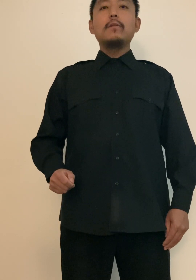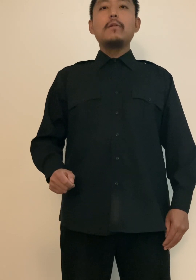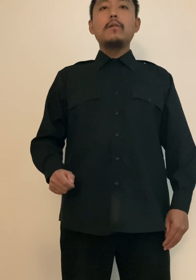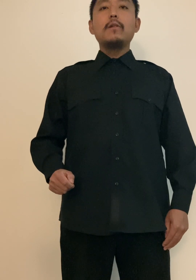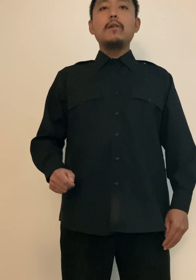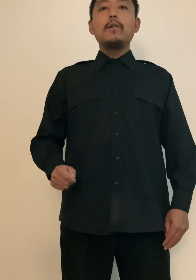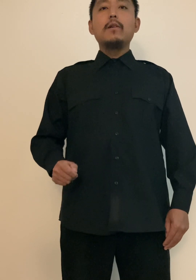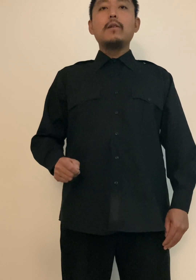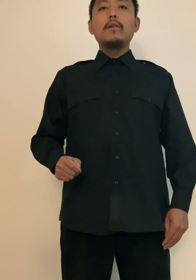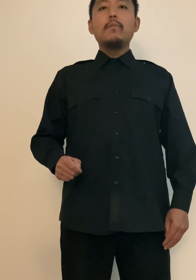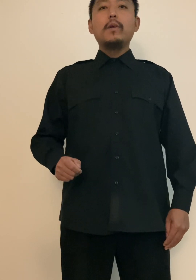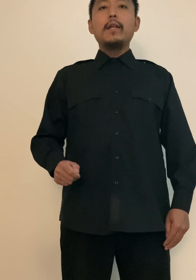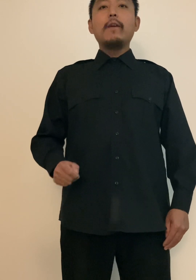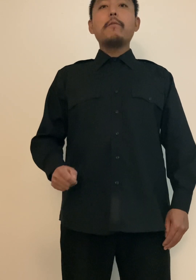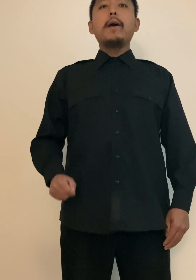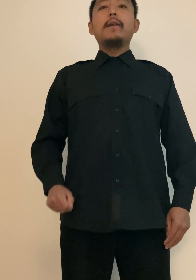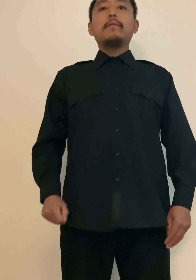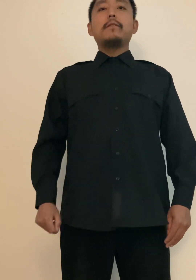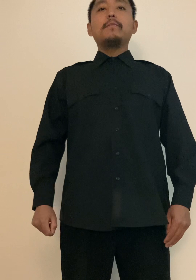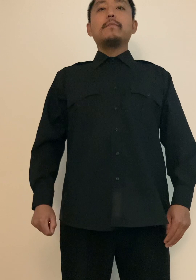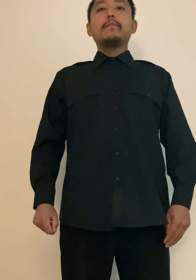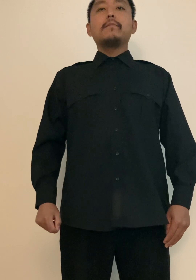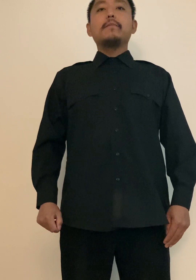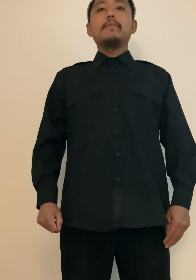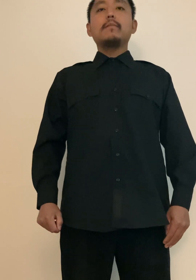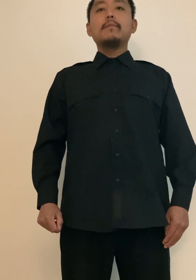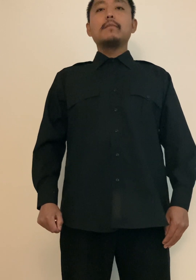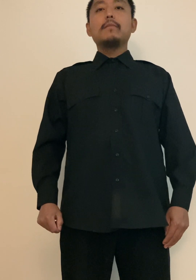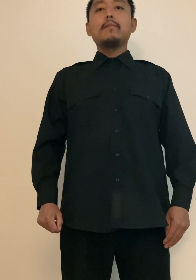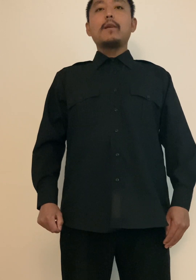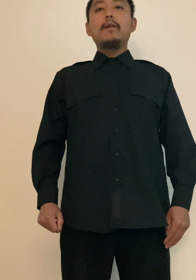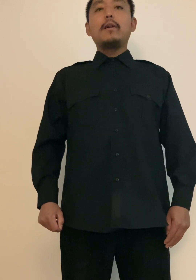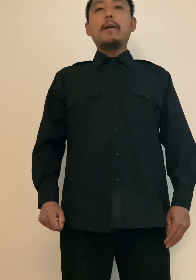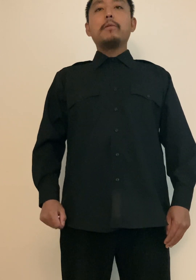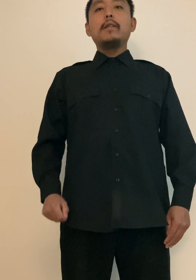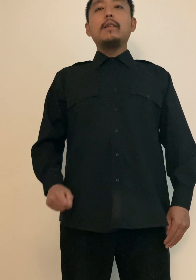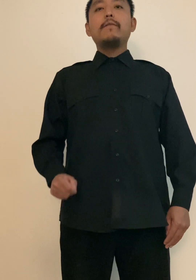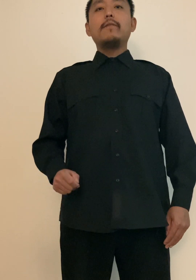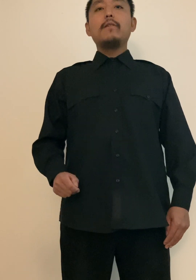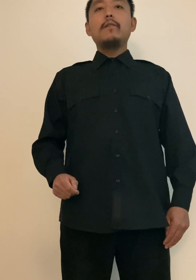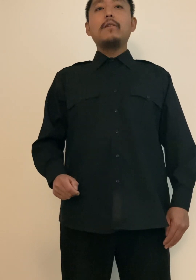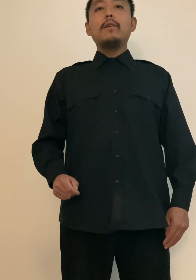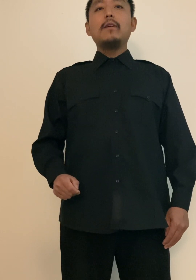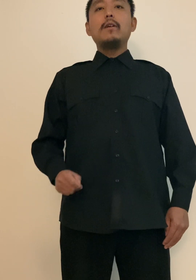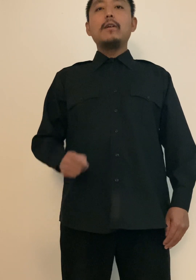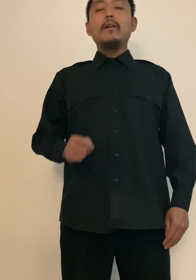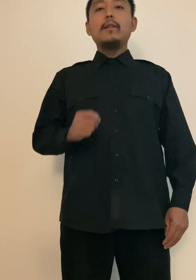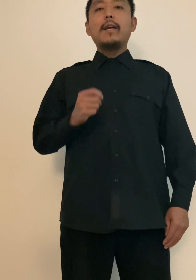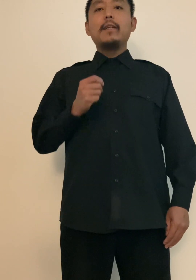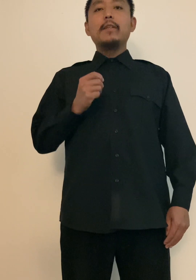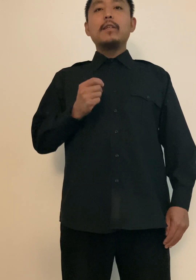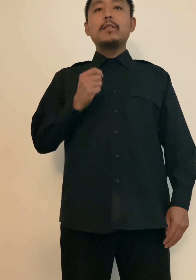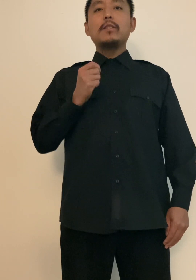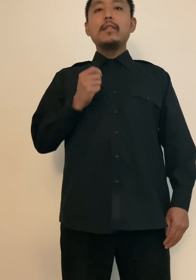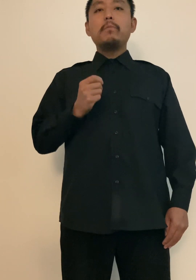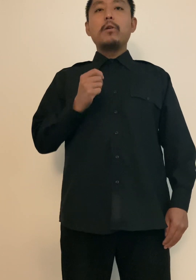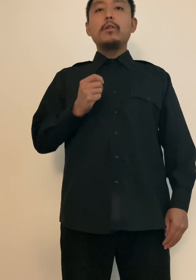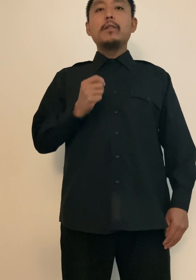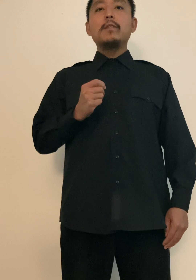but they never pan out. I believe that in this emergent